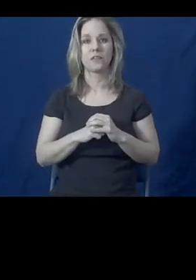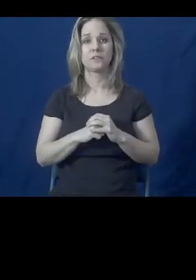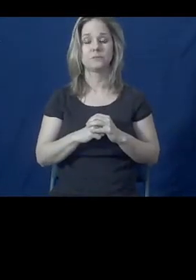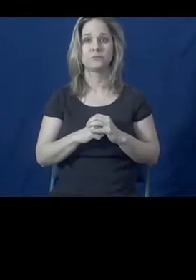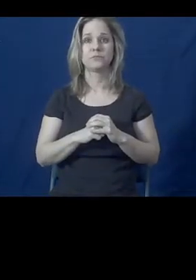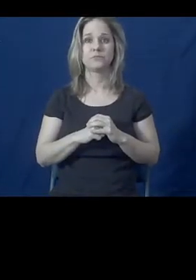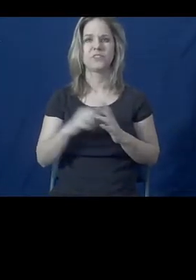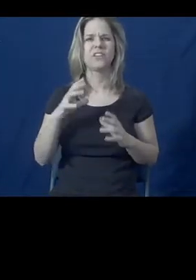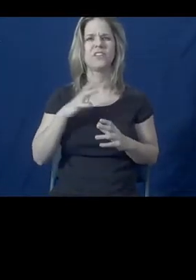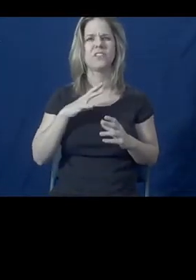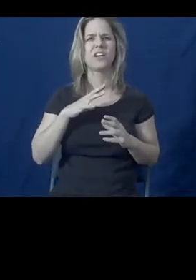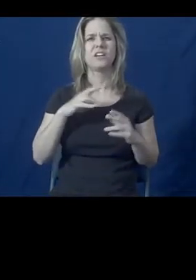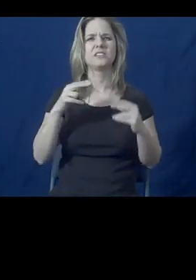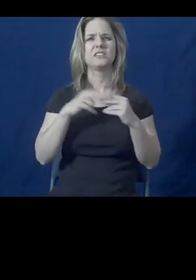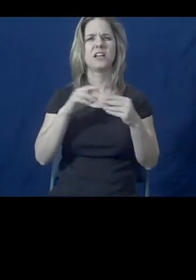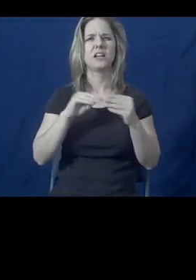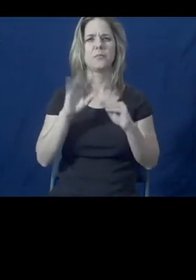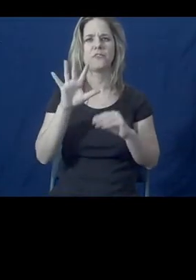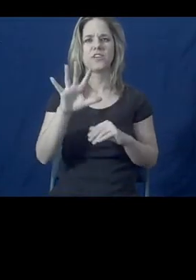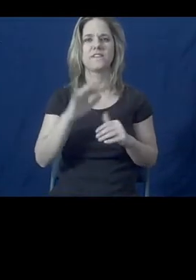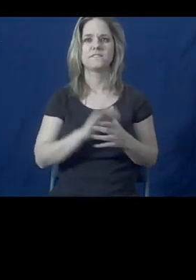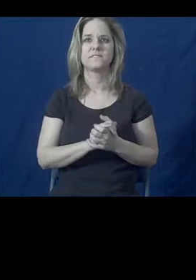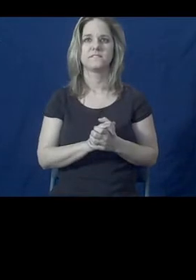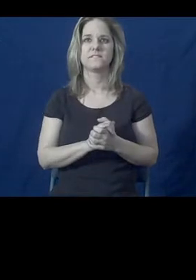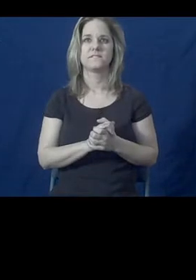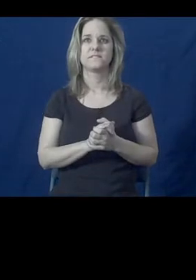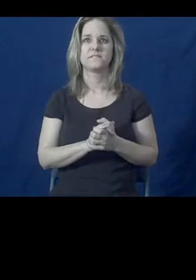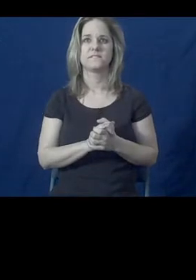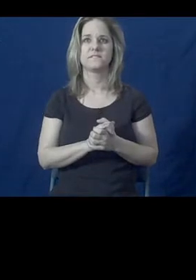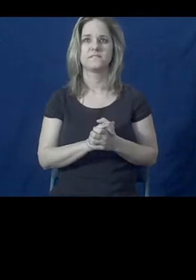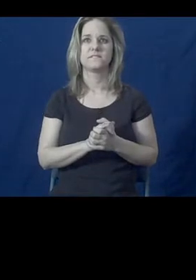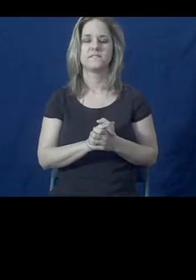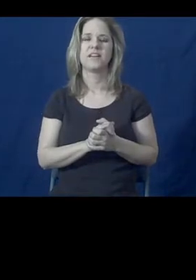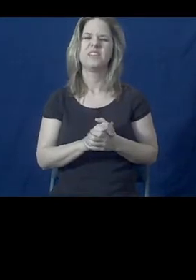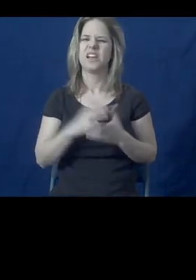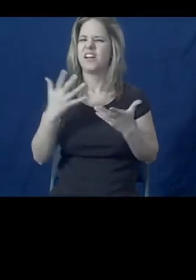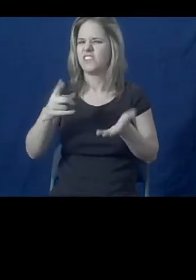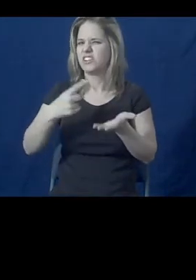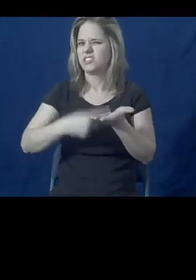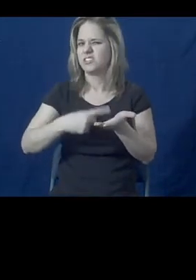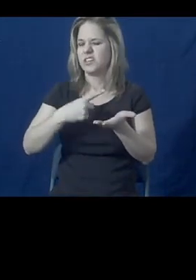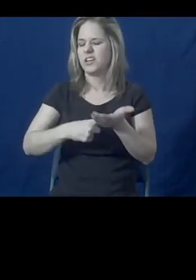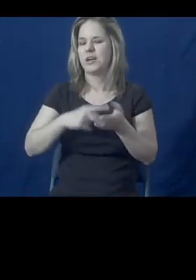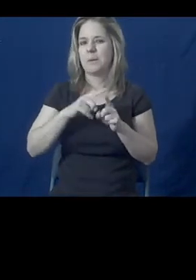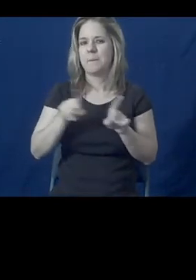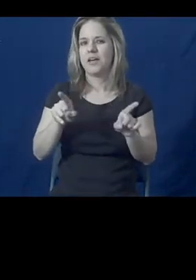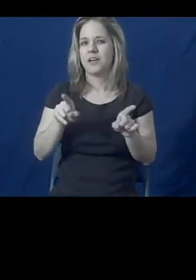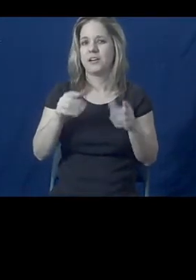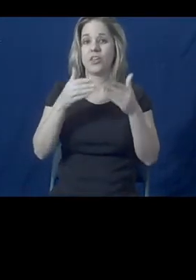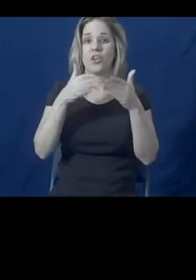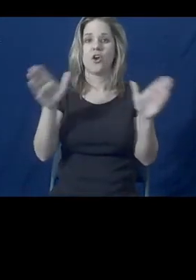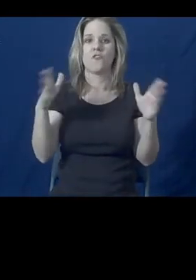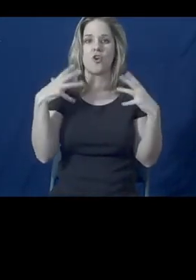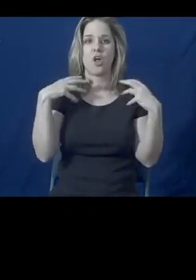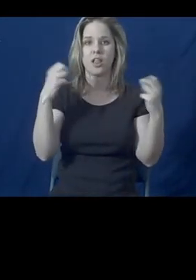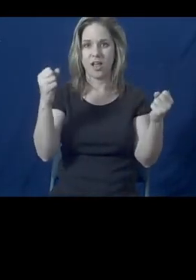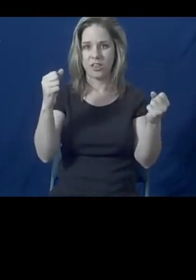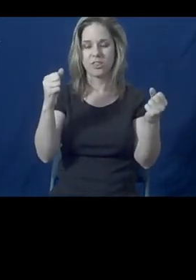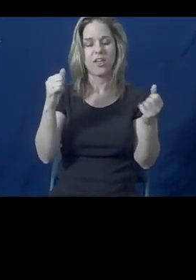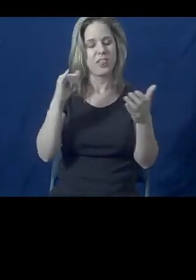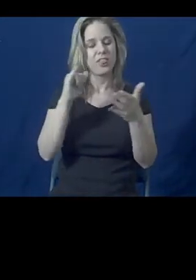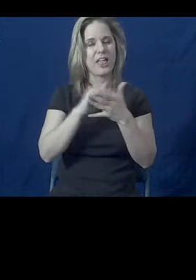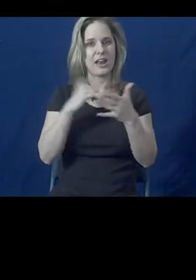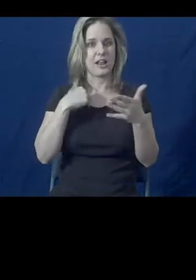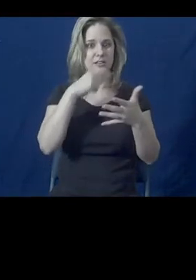Let's go to slide five. Kind of touched on this, but basically the overall health is a function of